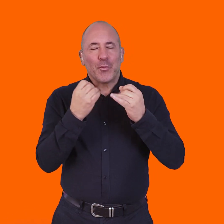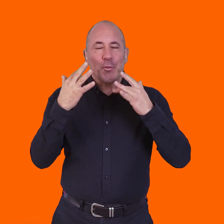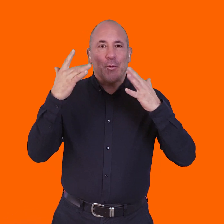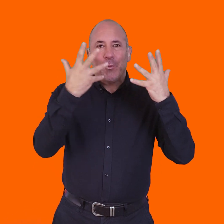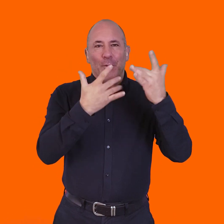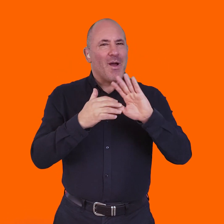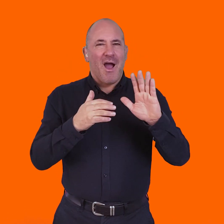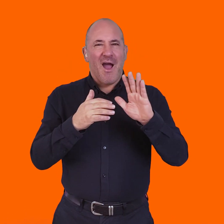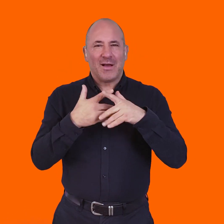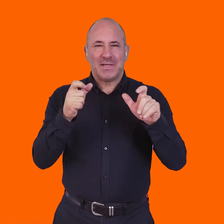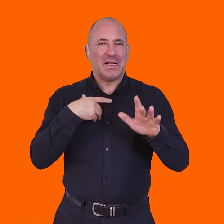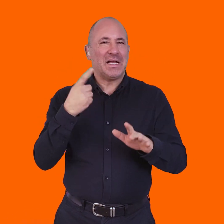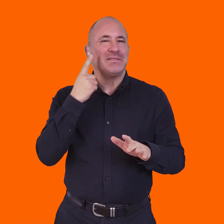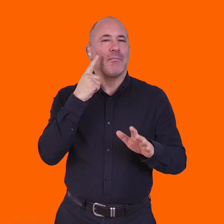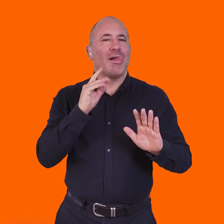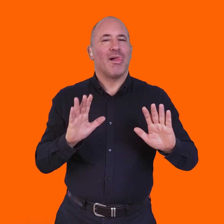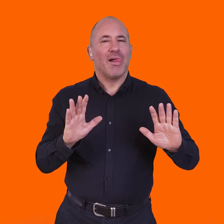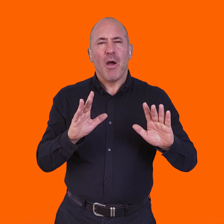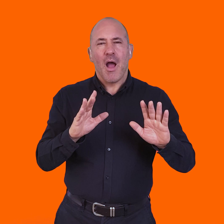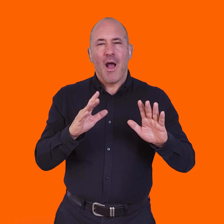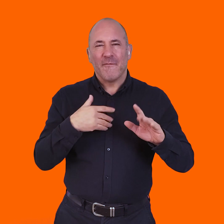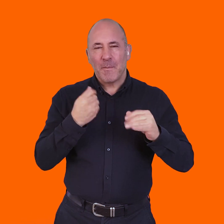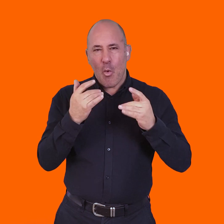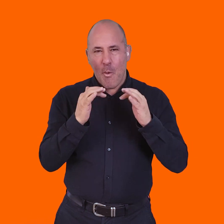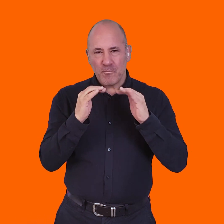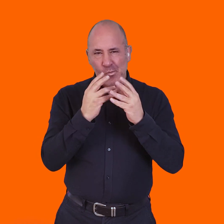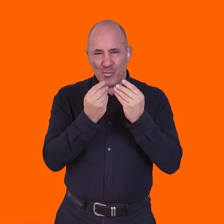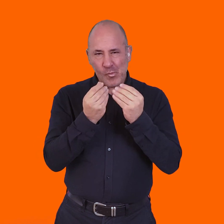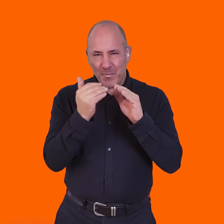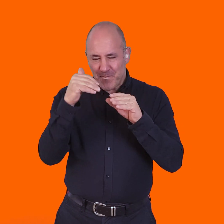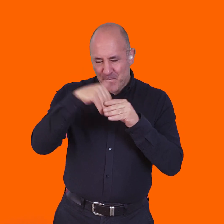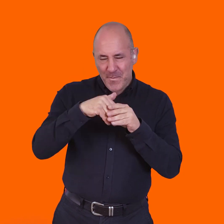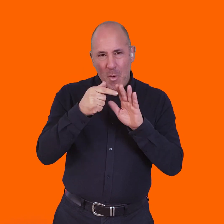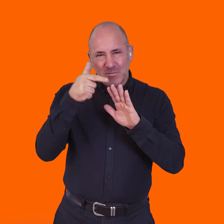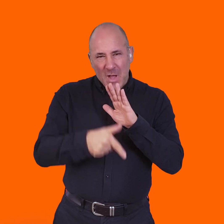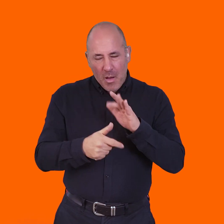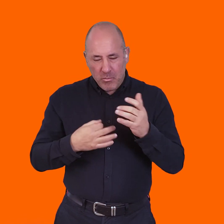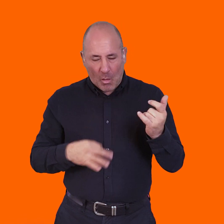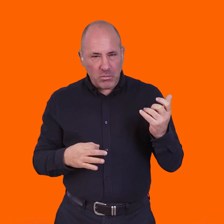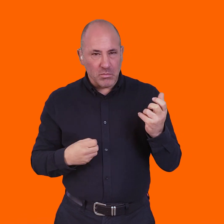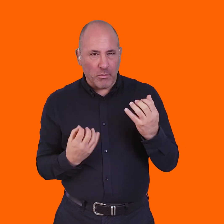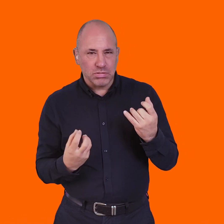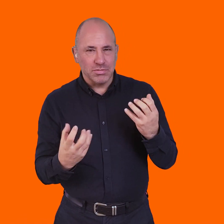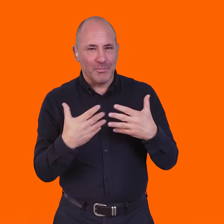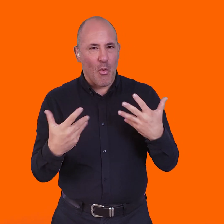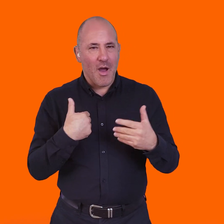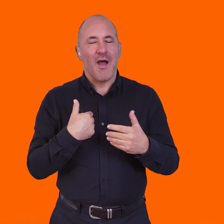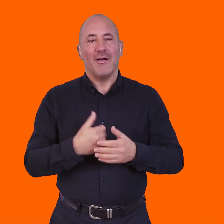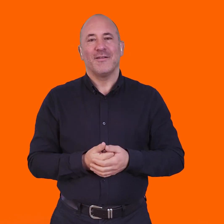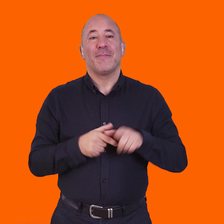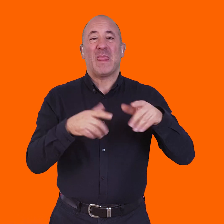elaborate because I'm still quite simple with my songs but, you know, I could just give it a bit of a nuance or a bit of depth. Quite